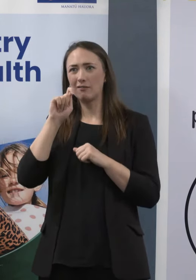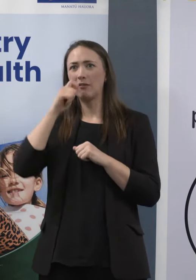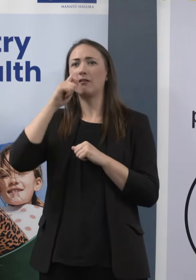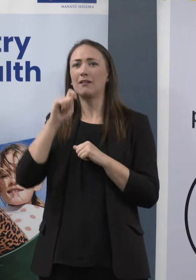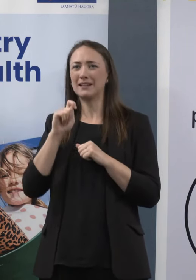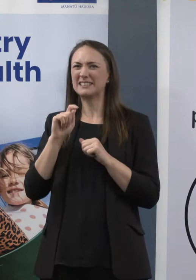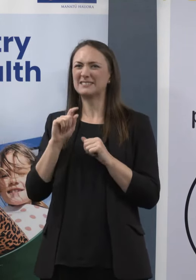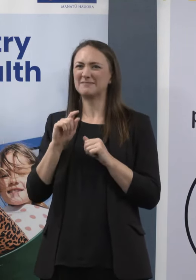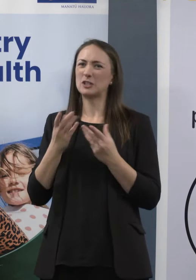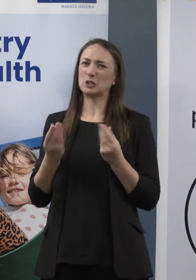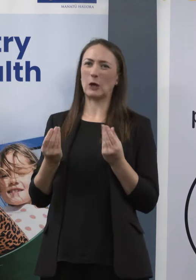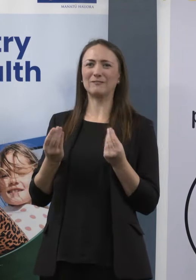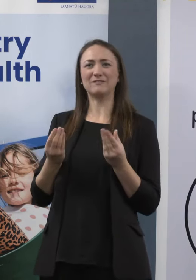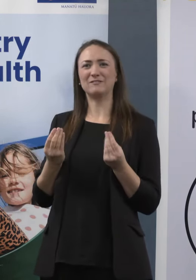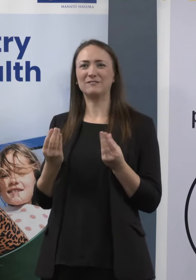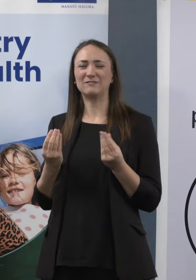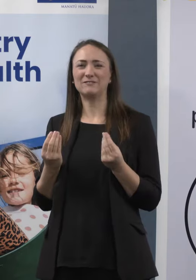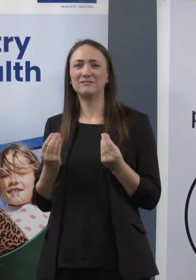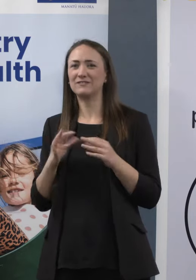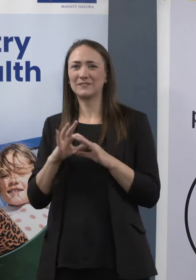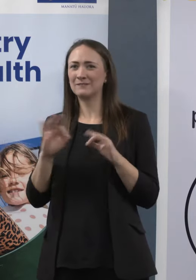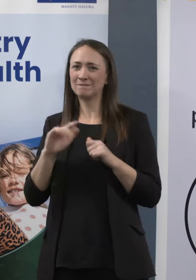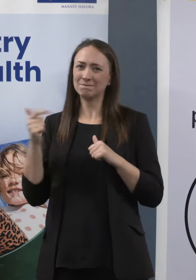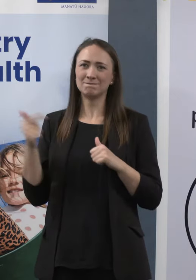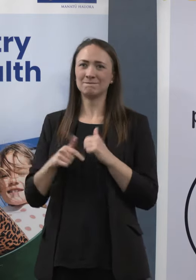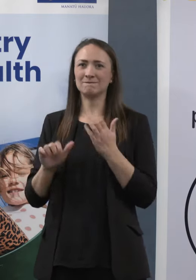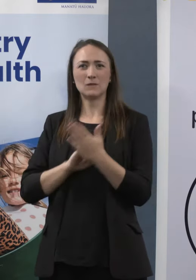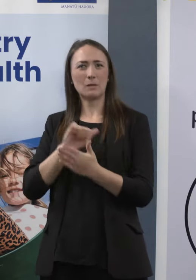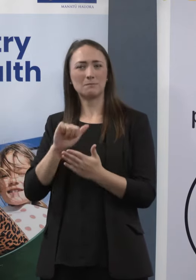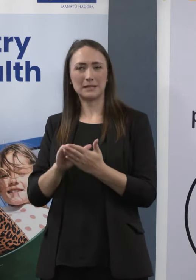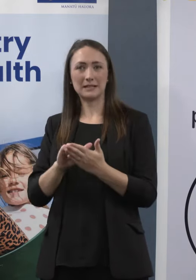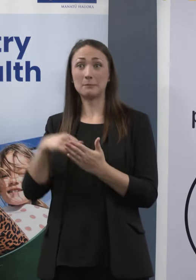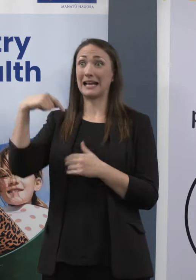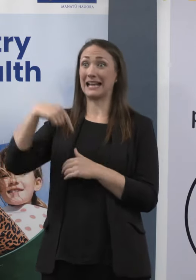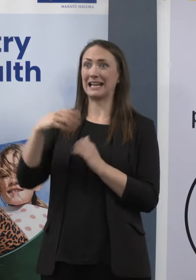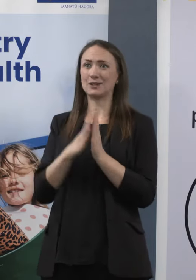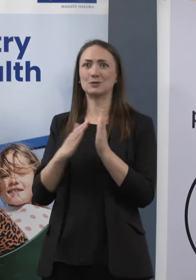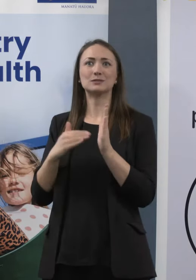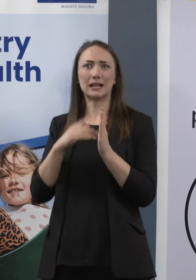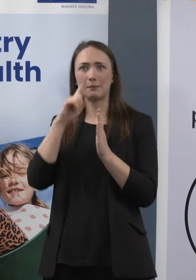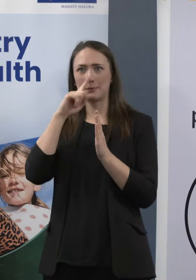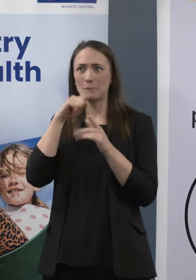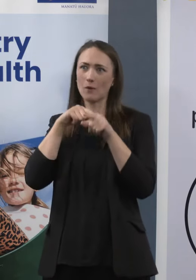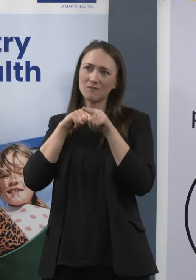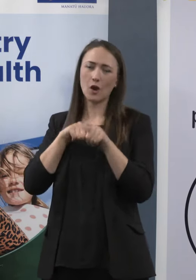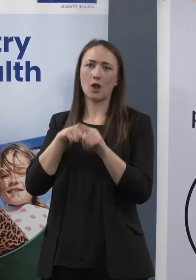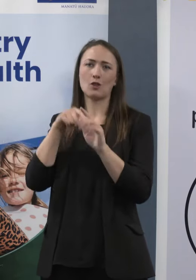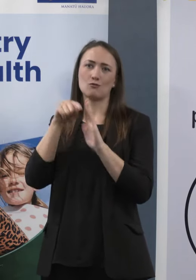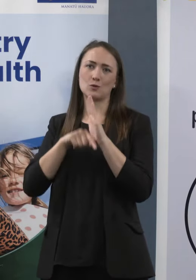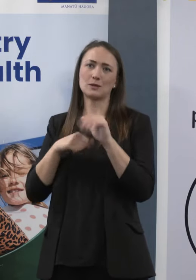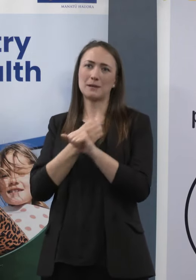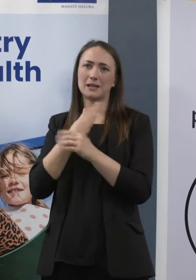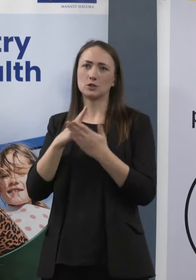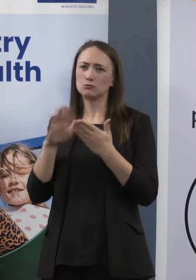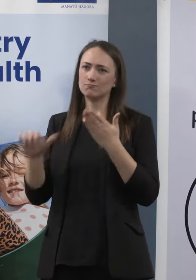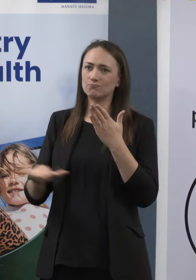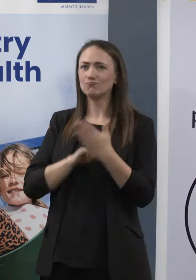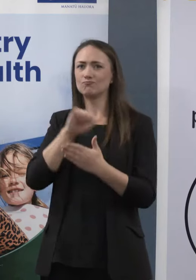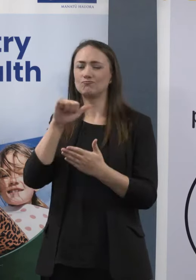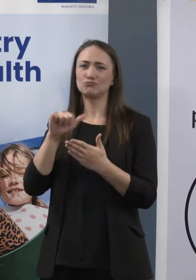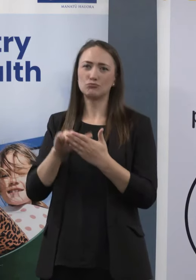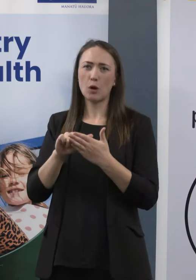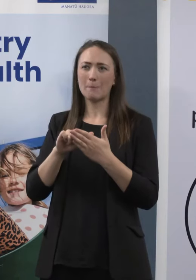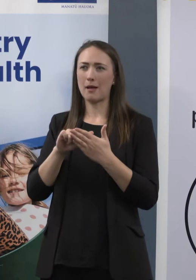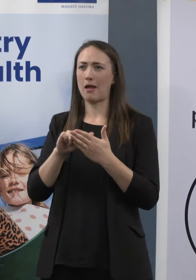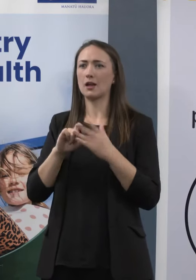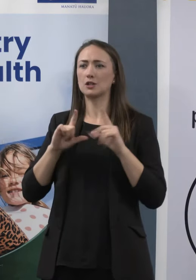I would say. And what we are seeing here is that people are following the instructions. That's why we're getting a good positivity rate from our